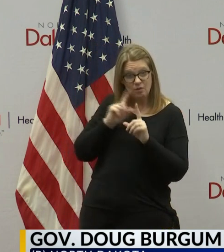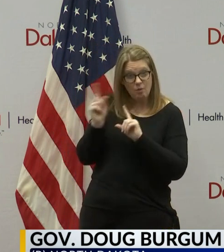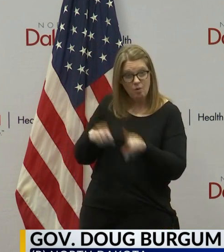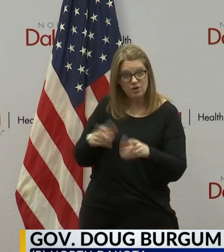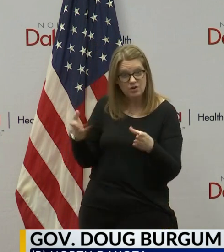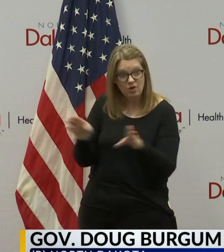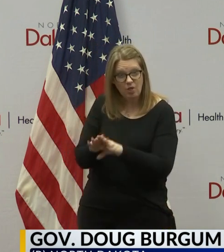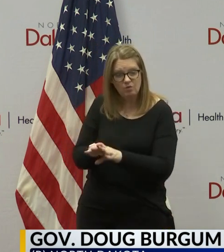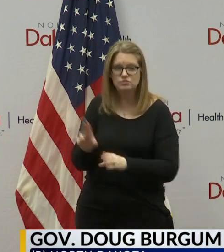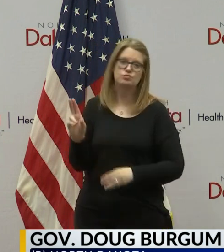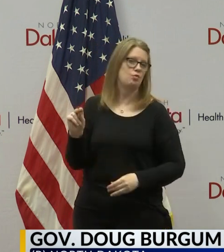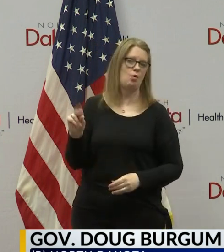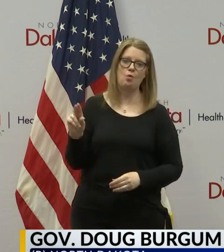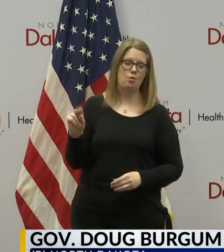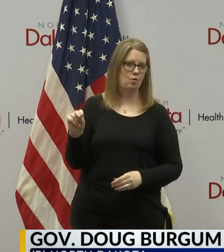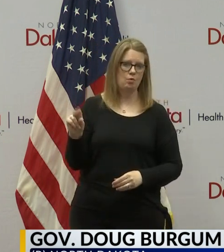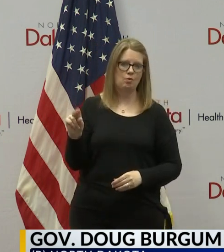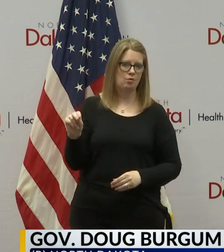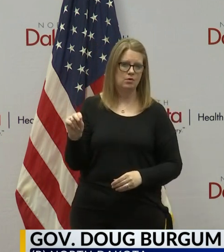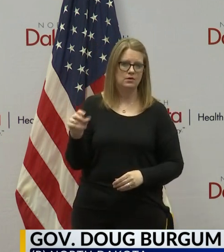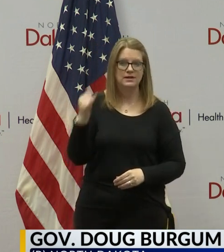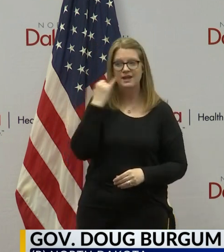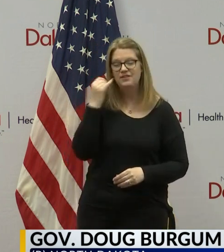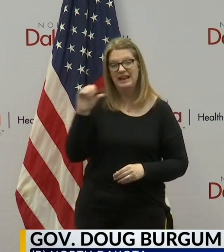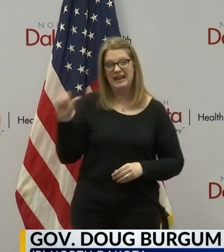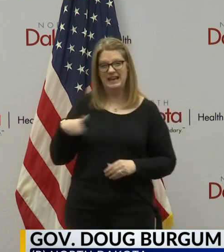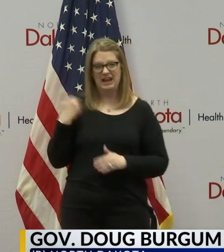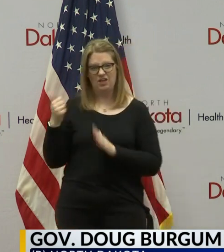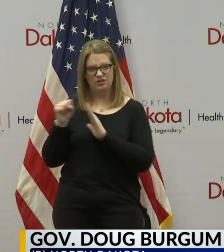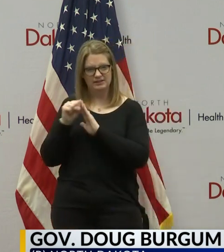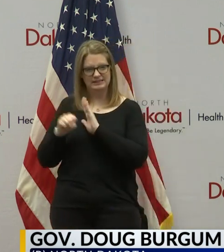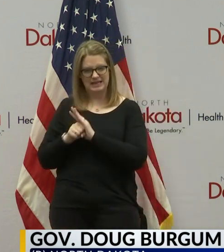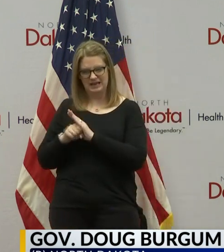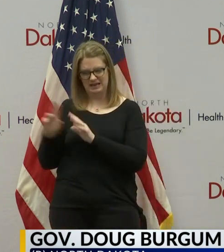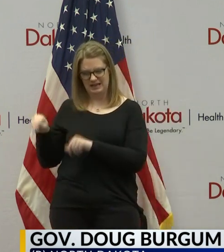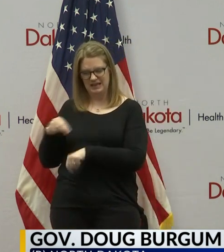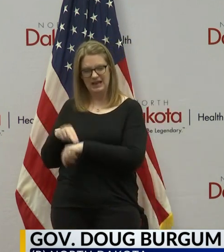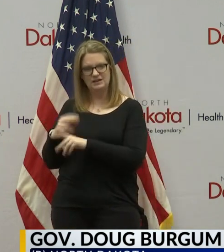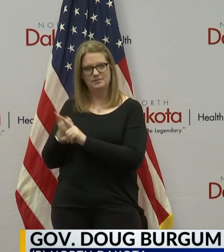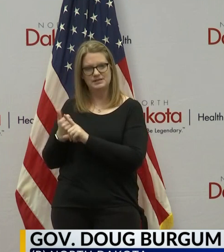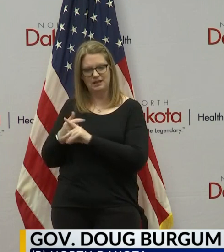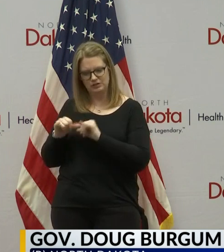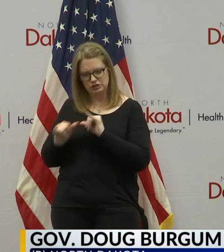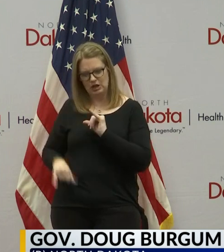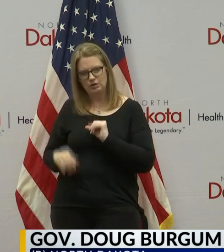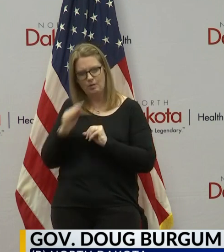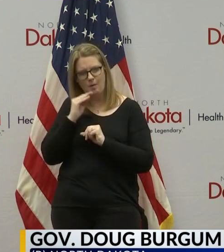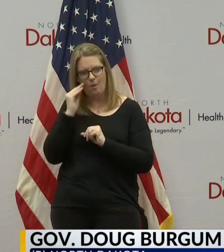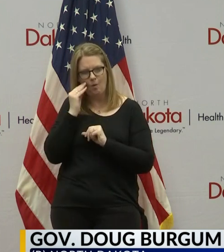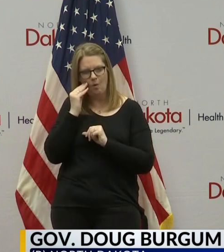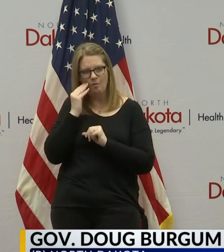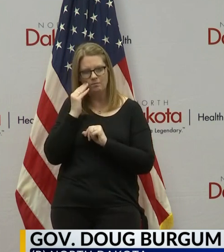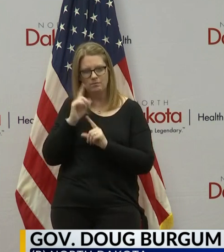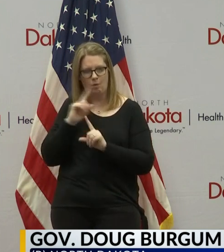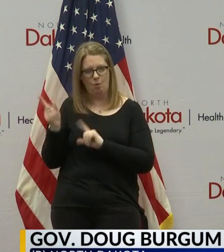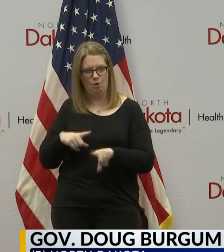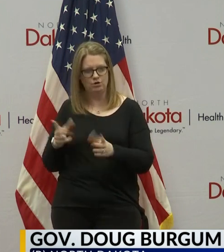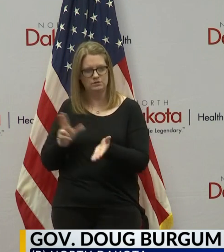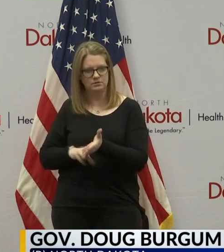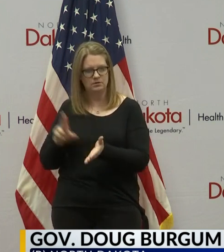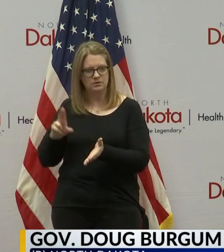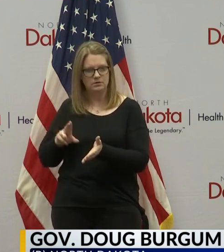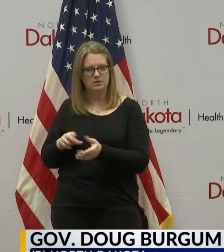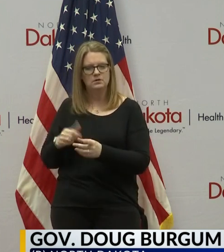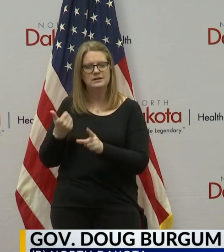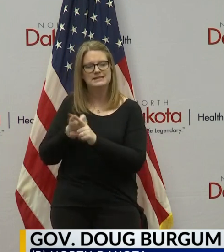emergency. And if it had been in any other state in the nation that had shelter at home or stay at home orders, it also